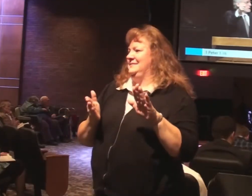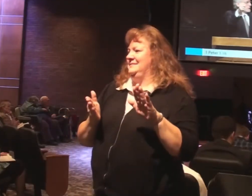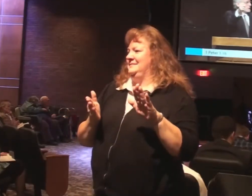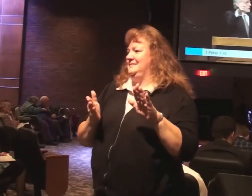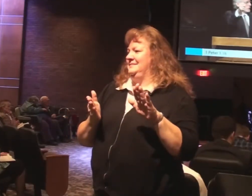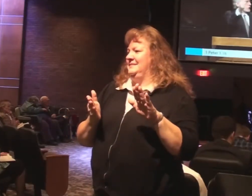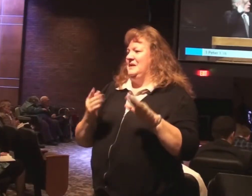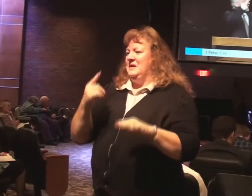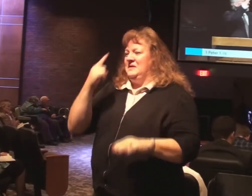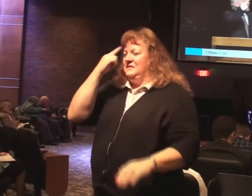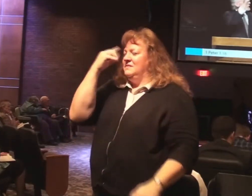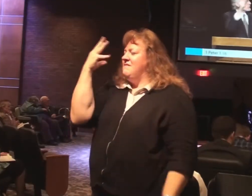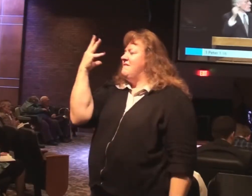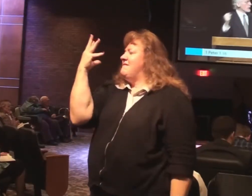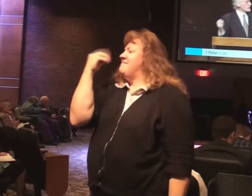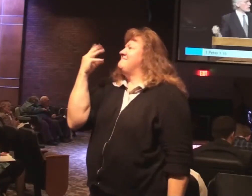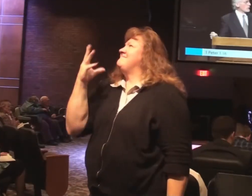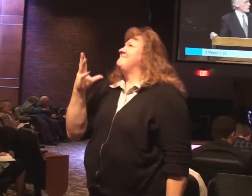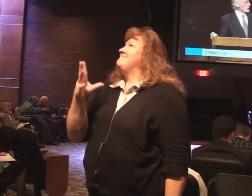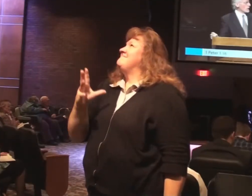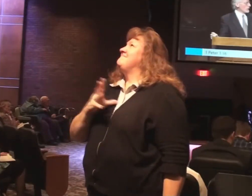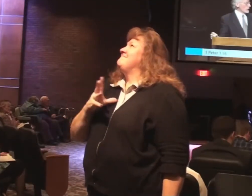For the glory of his presence for eternity.